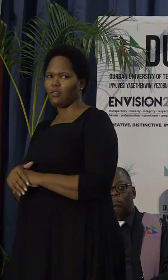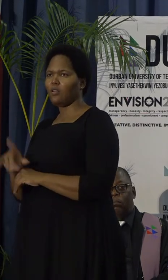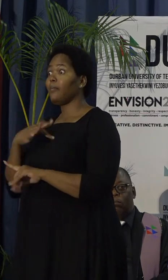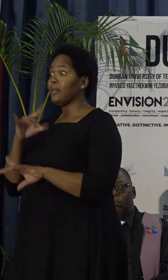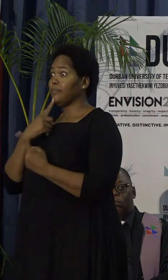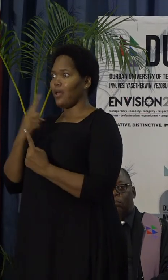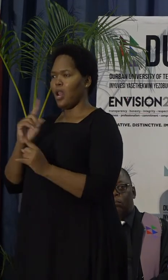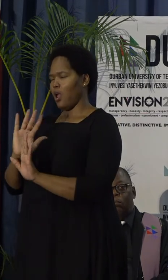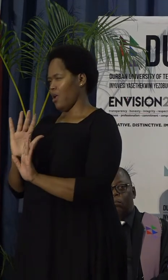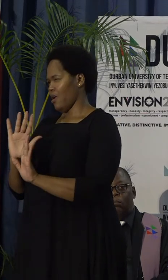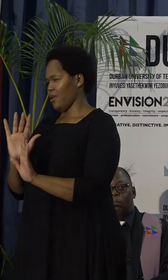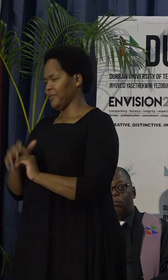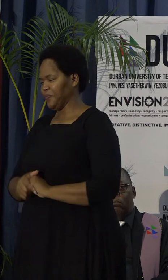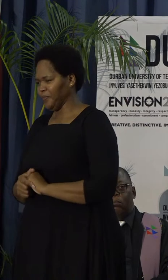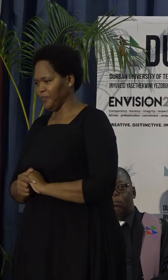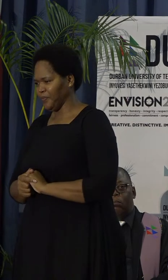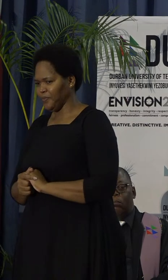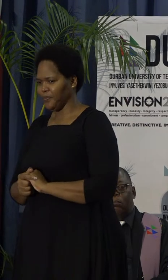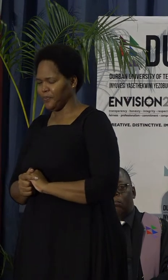not going to mention.